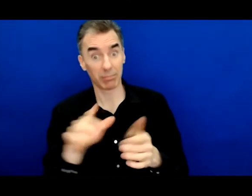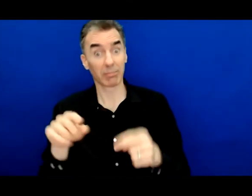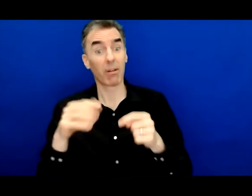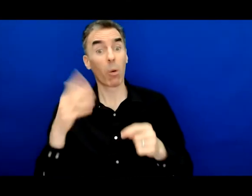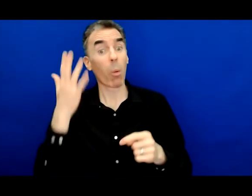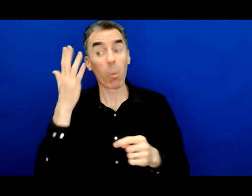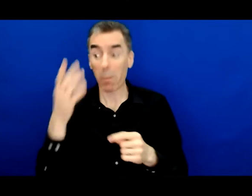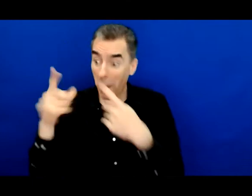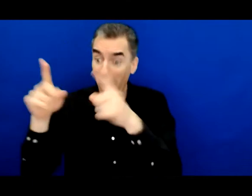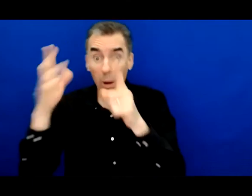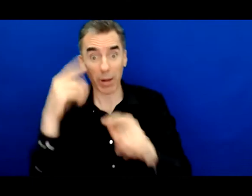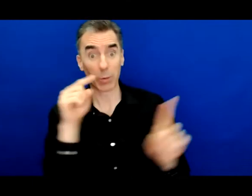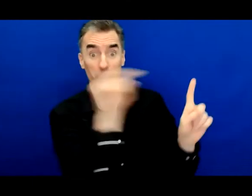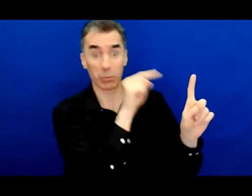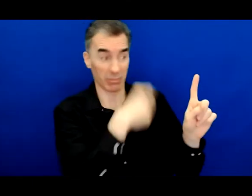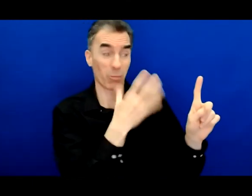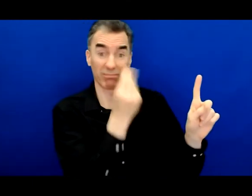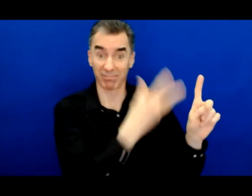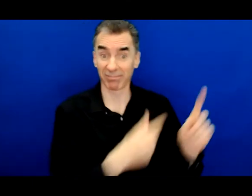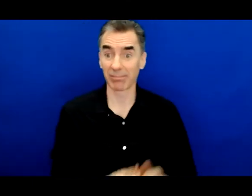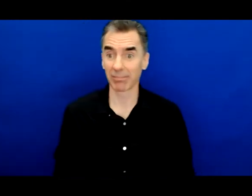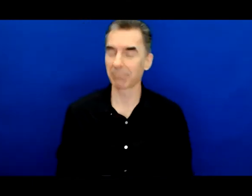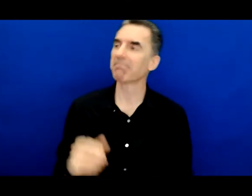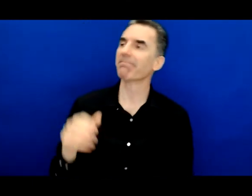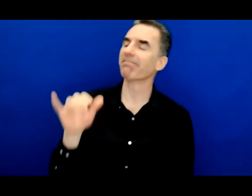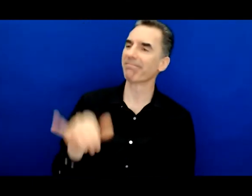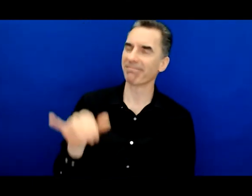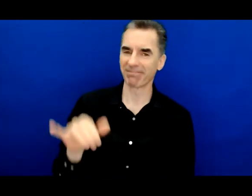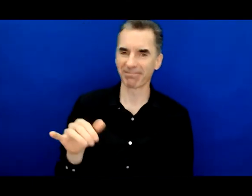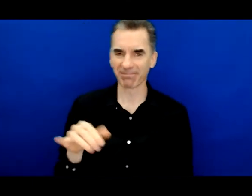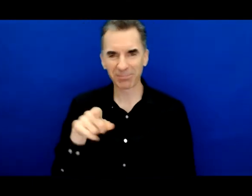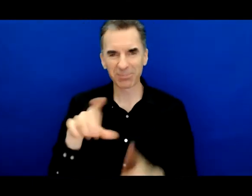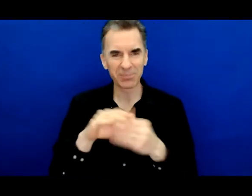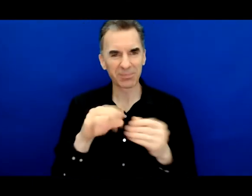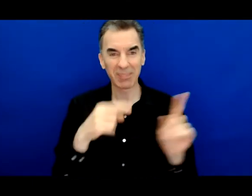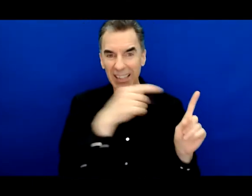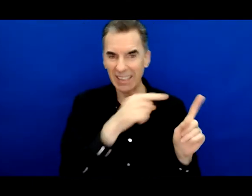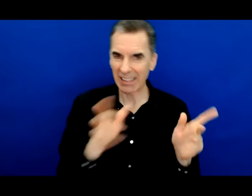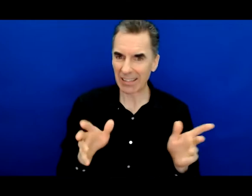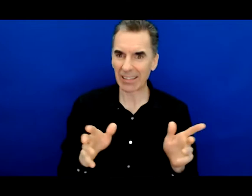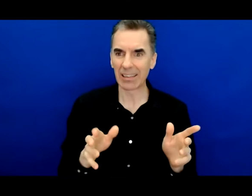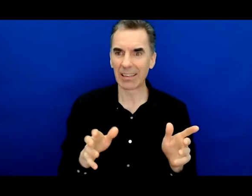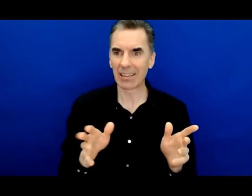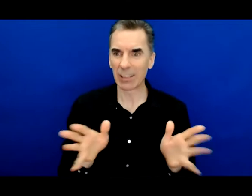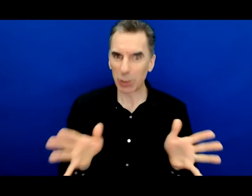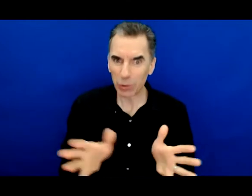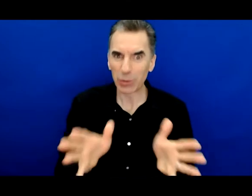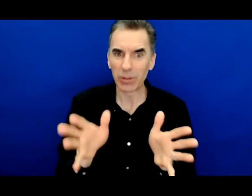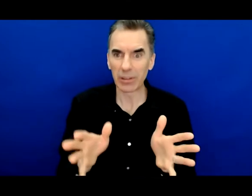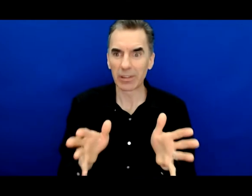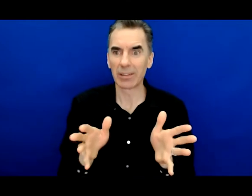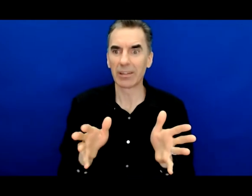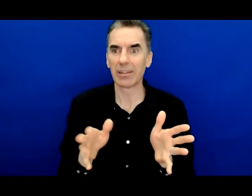I really appreciate what said about how they invested in you and again thinking back about how you're investing